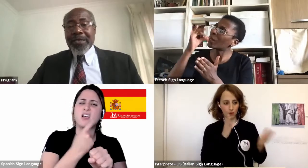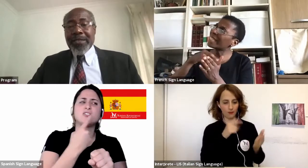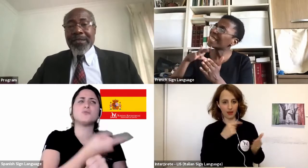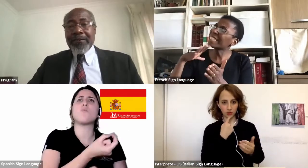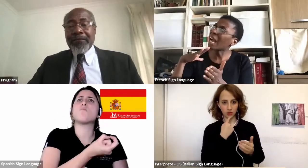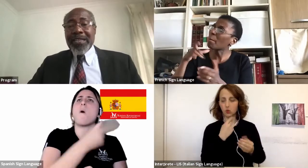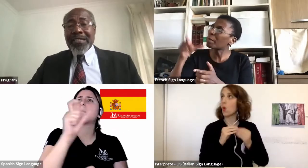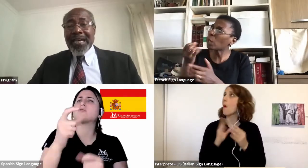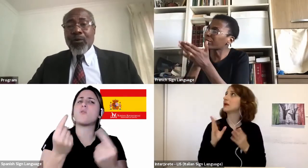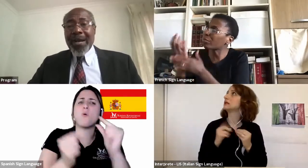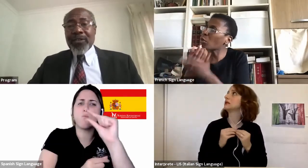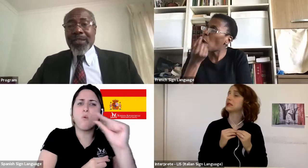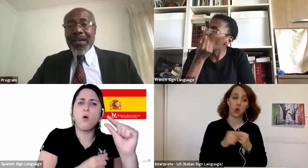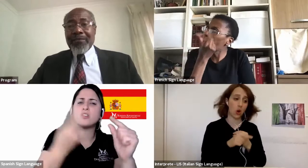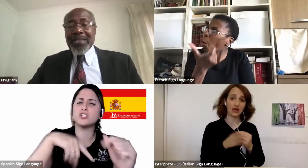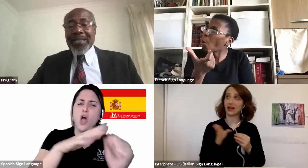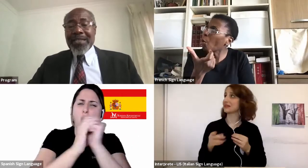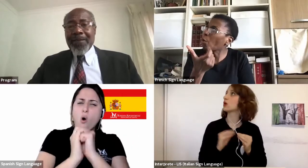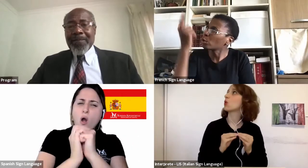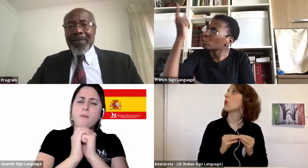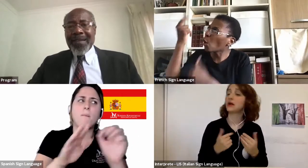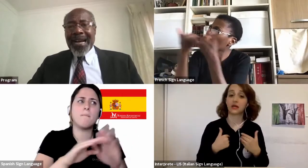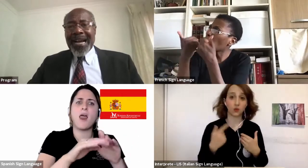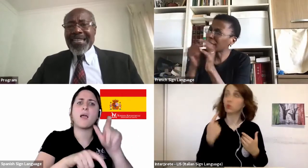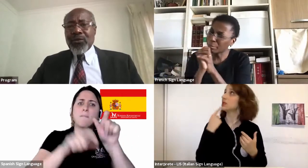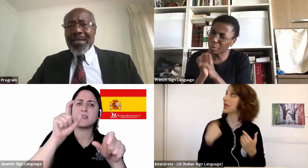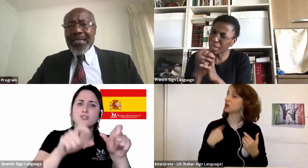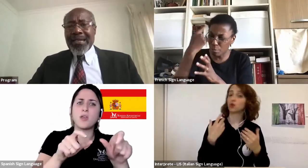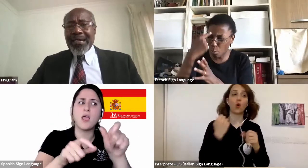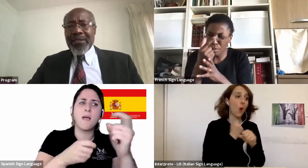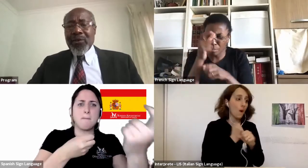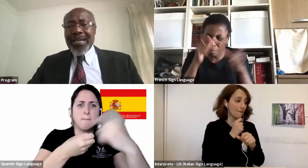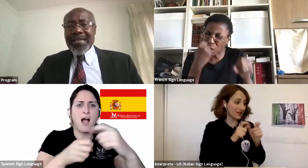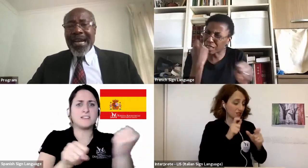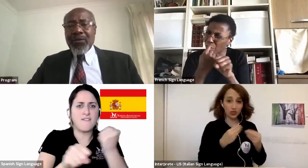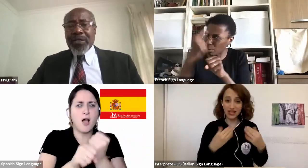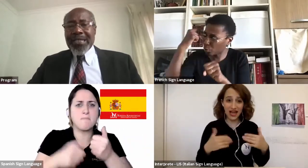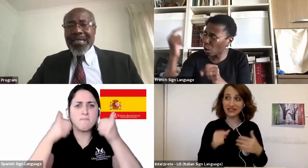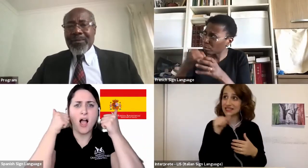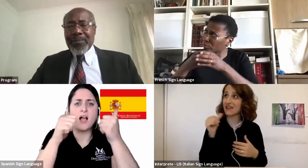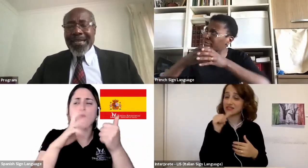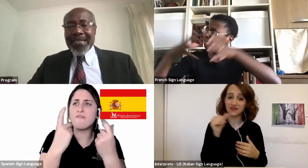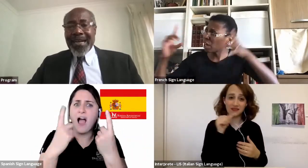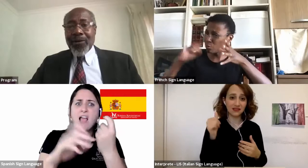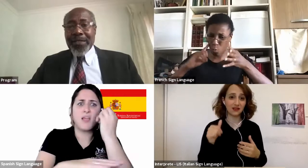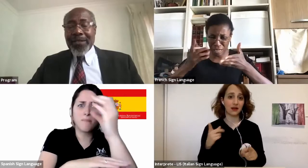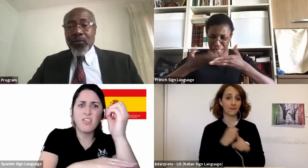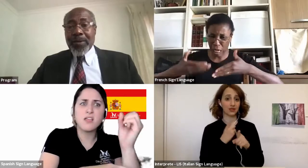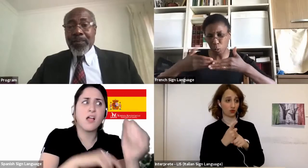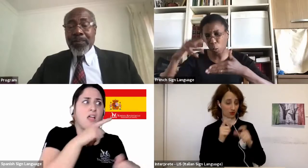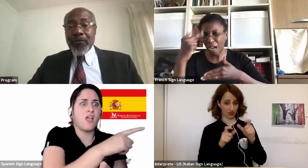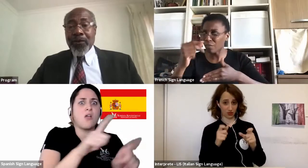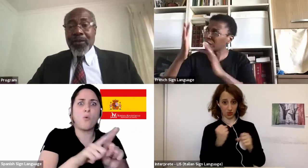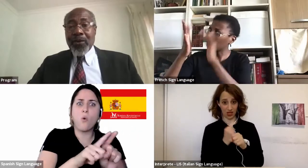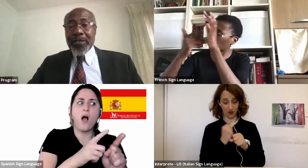fields are white with harvest? It was, you know, and I would just break down and